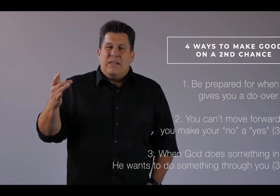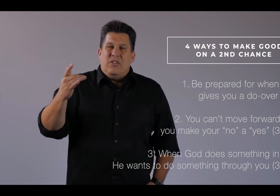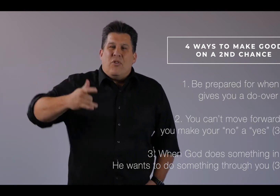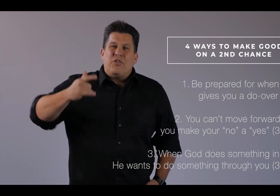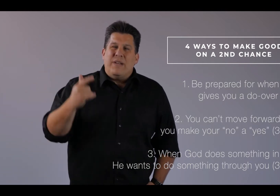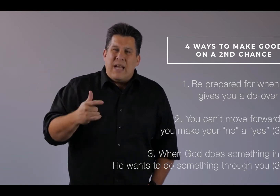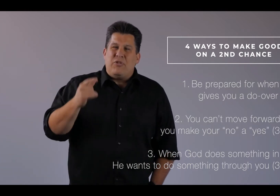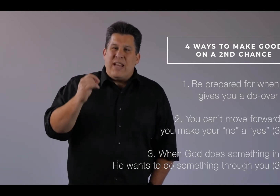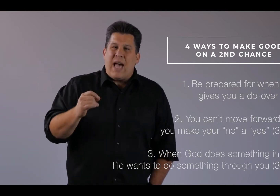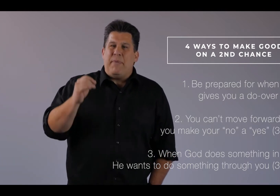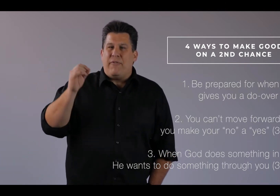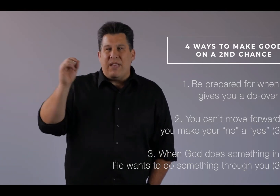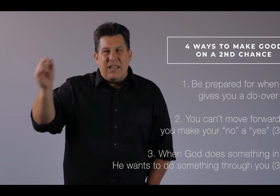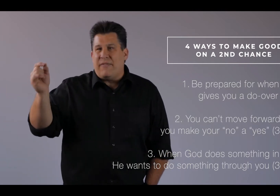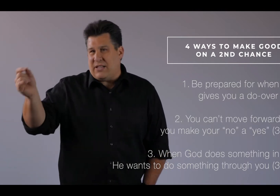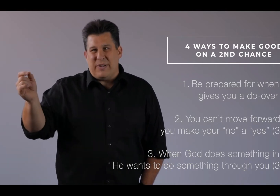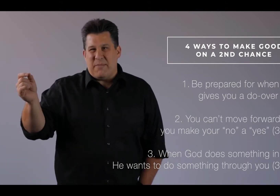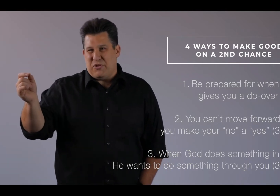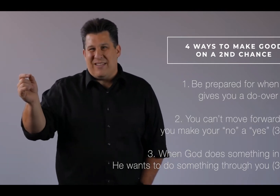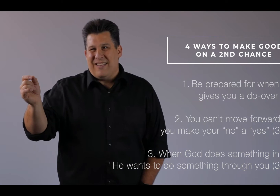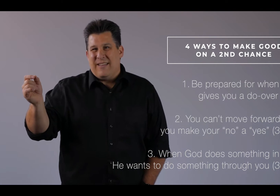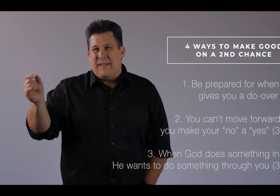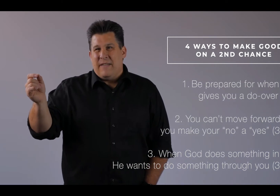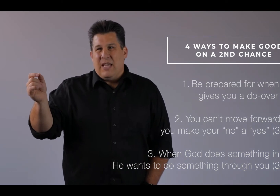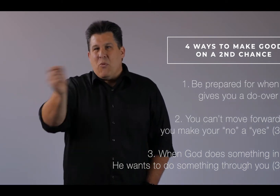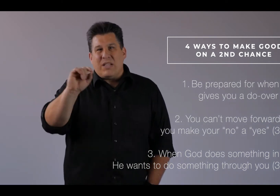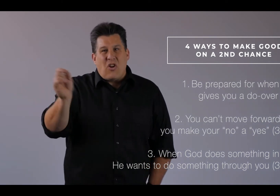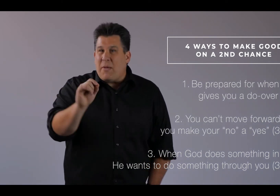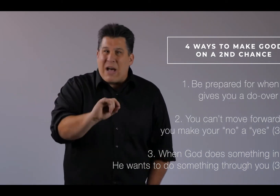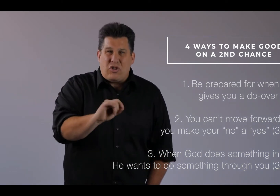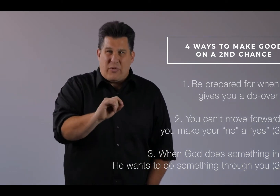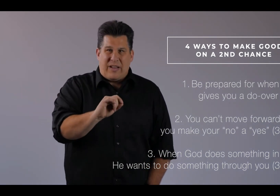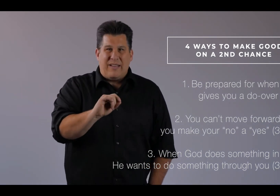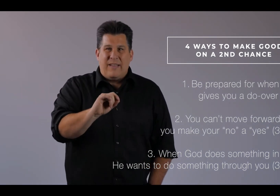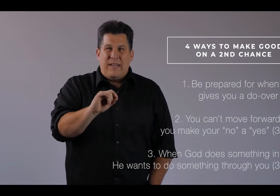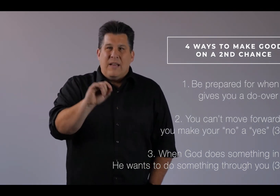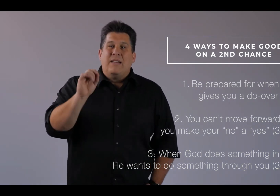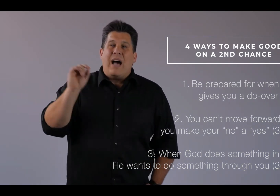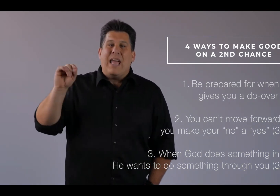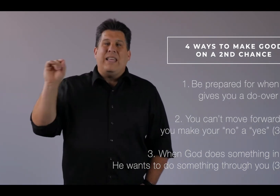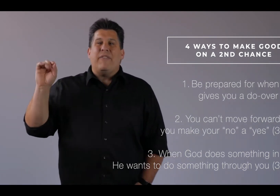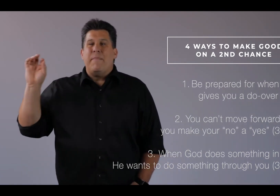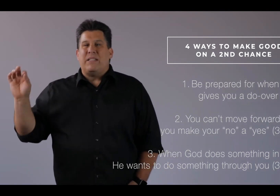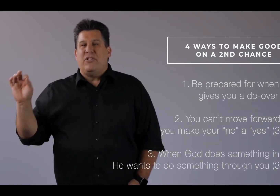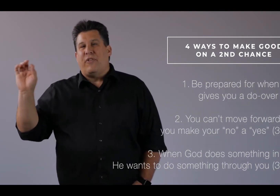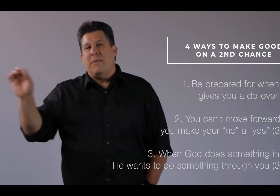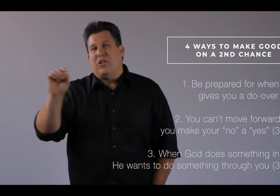See, Jonah's redemption happened for the Ninevites' redemption. It wasn't all about Jonah. God had given a message for him to